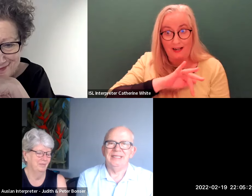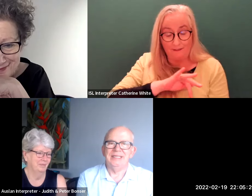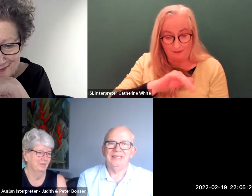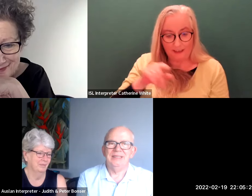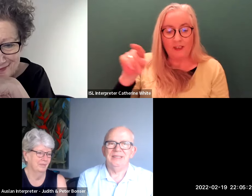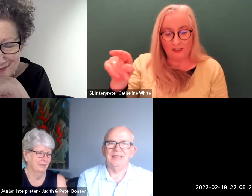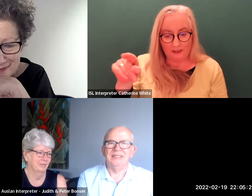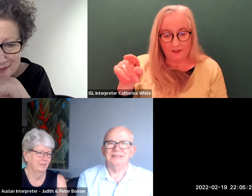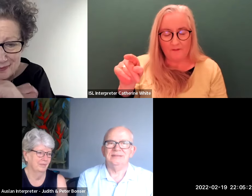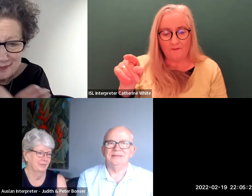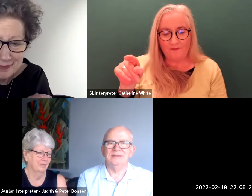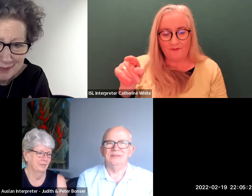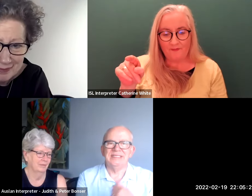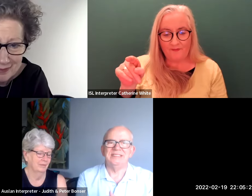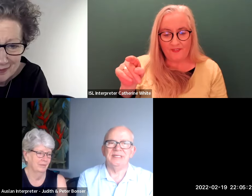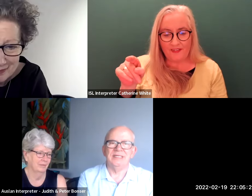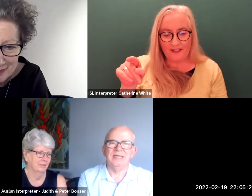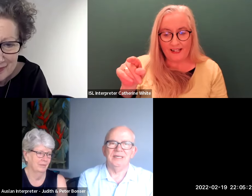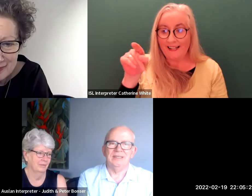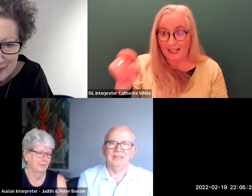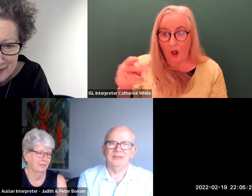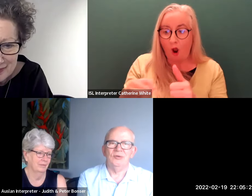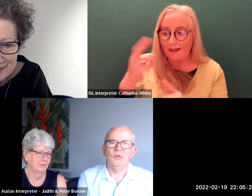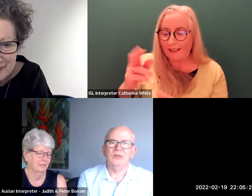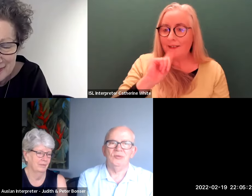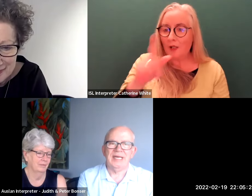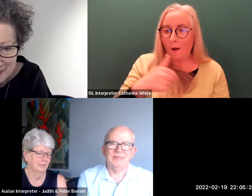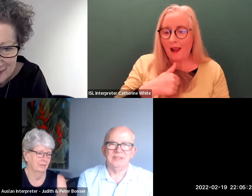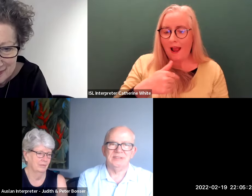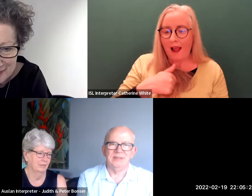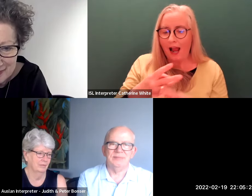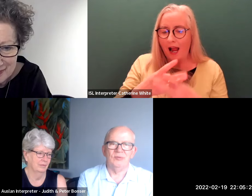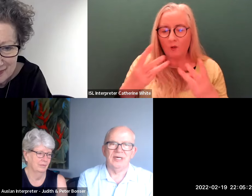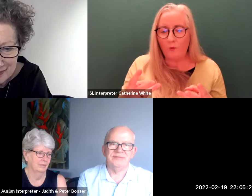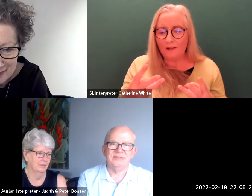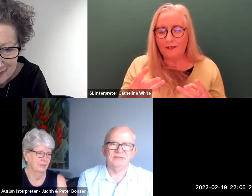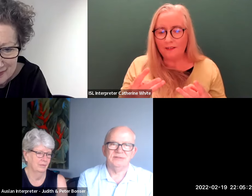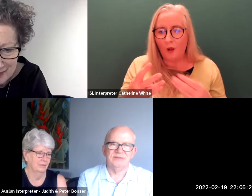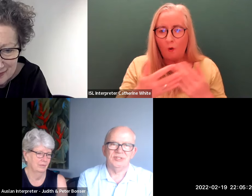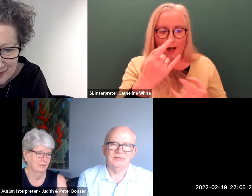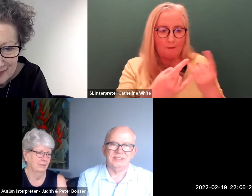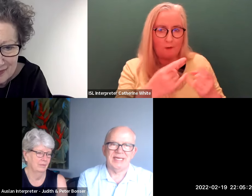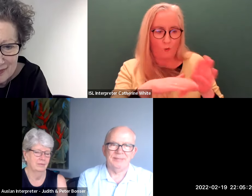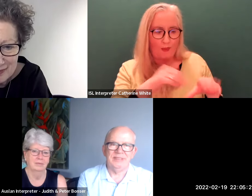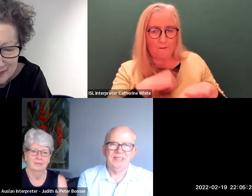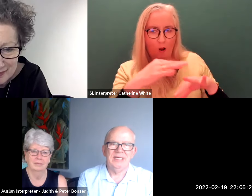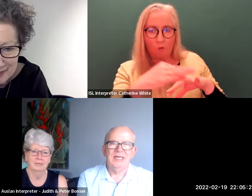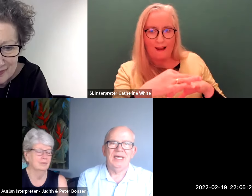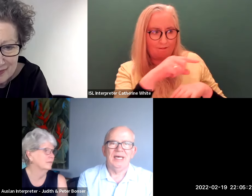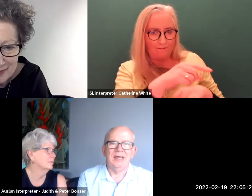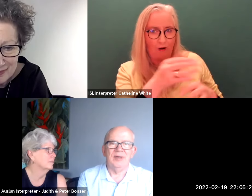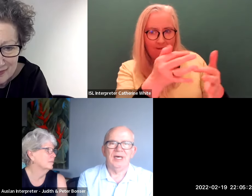again he has said to me i i don't want what happened at my wife's service to happen